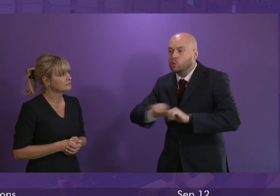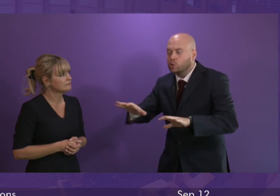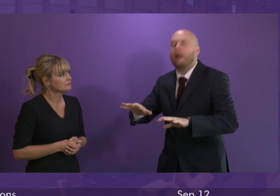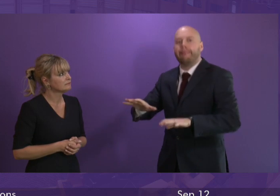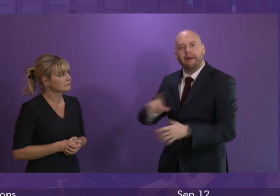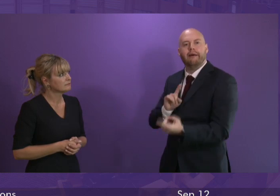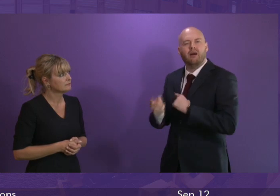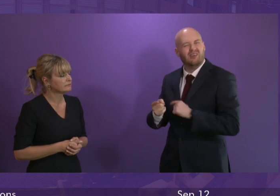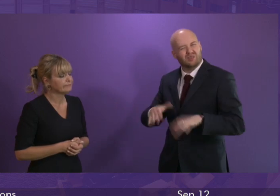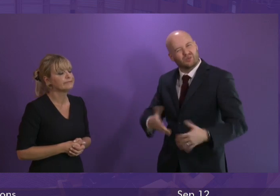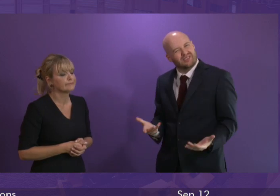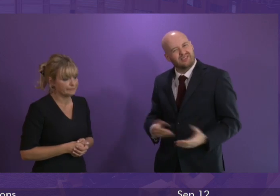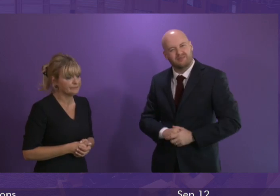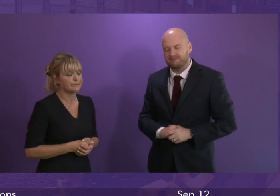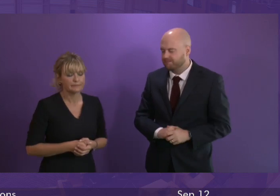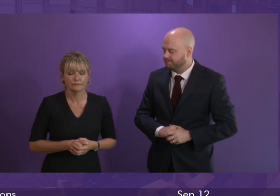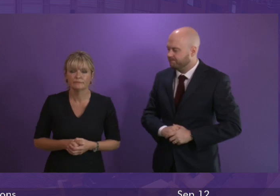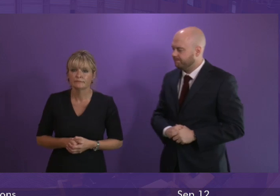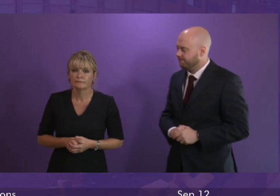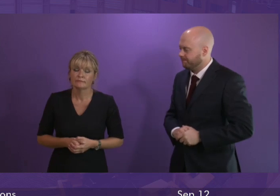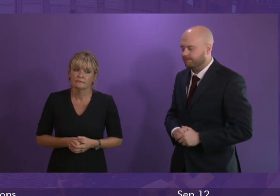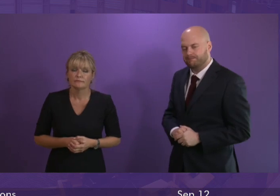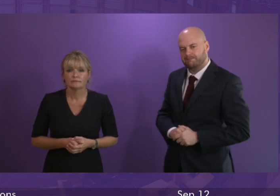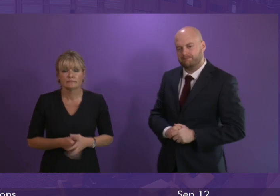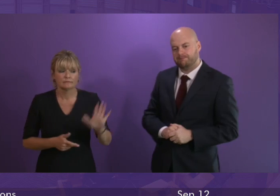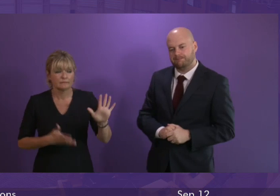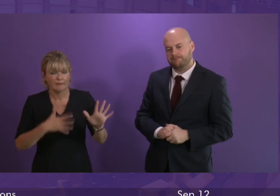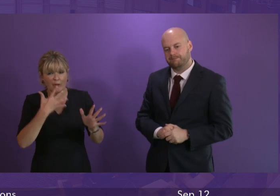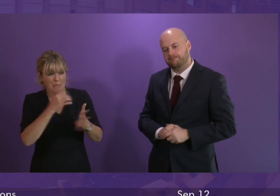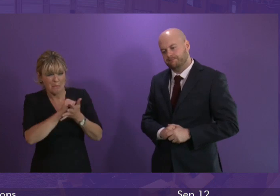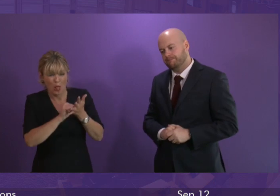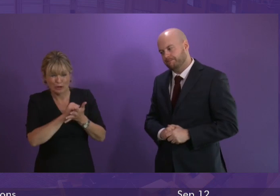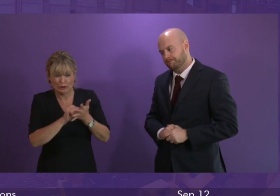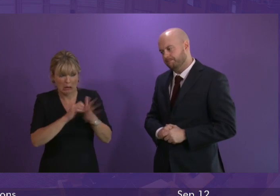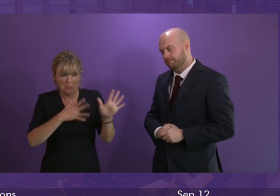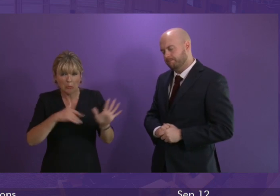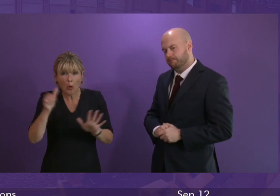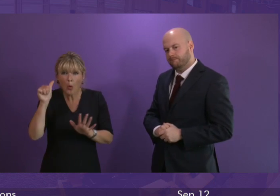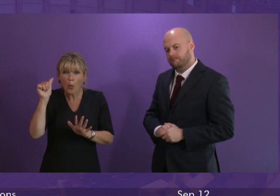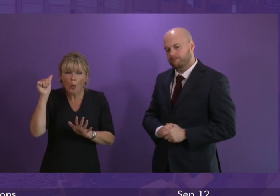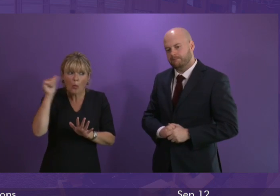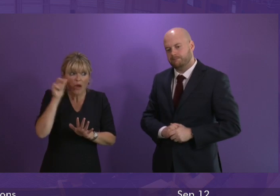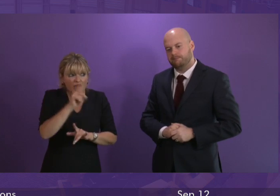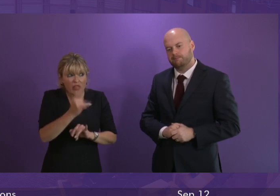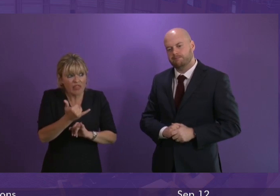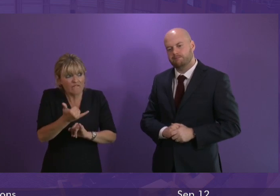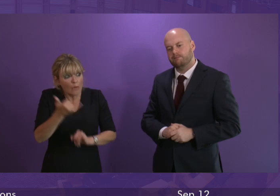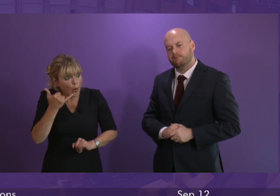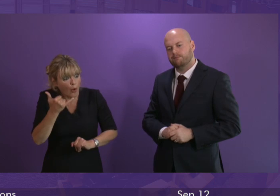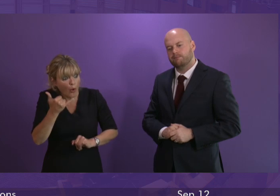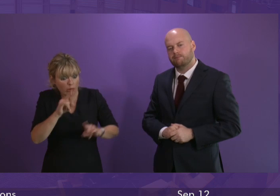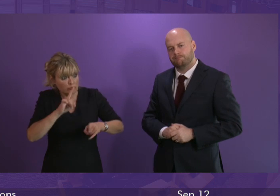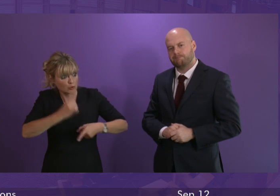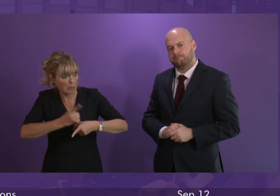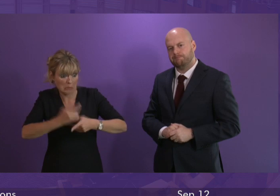first minister genuine apologies I'm not entirely aware of the phone call that the member is